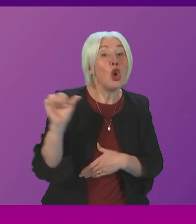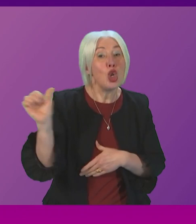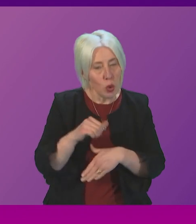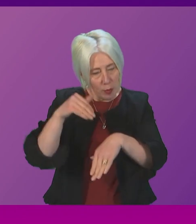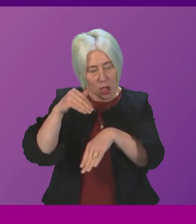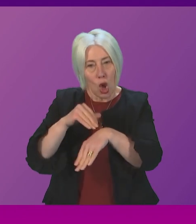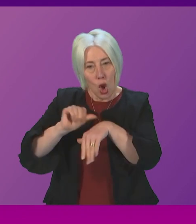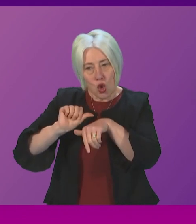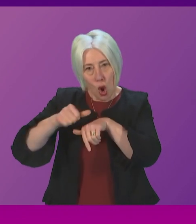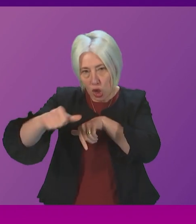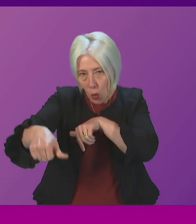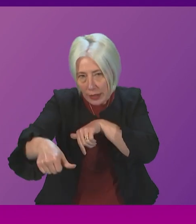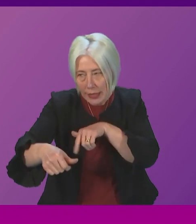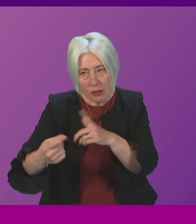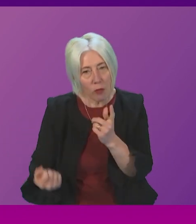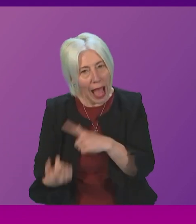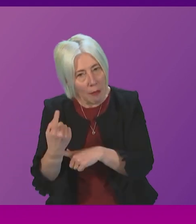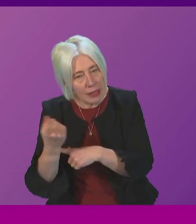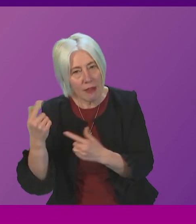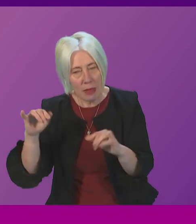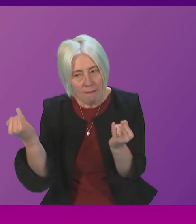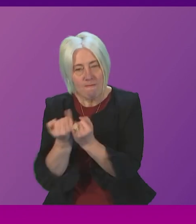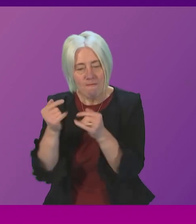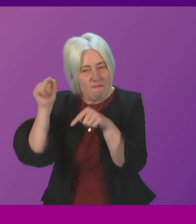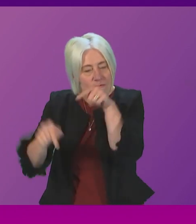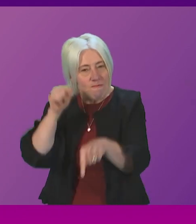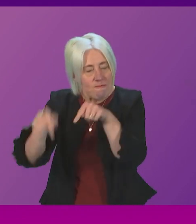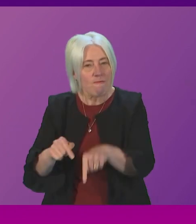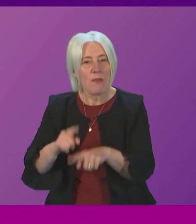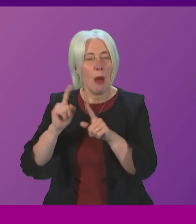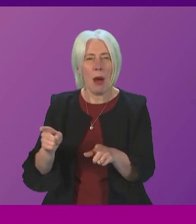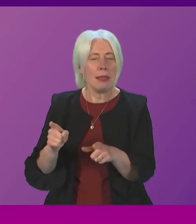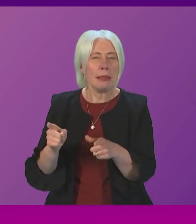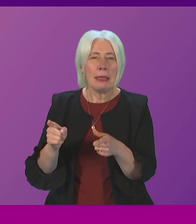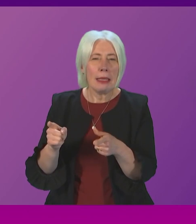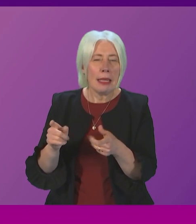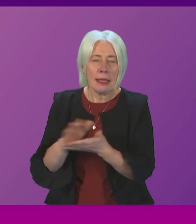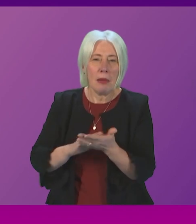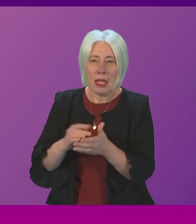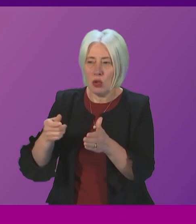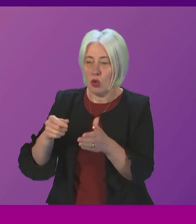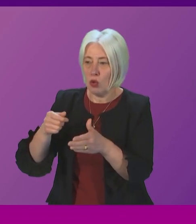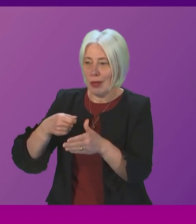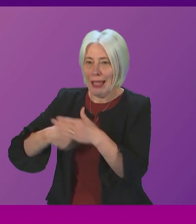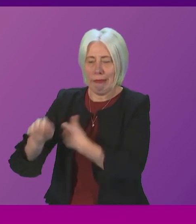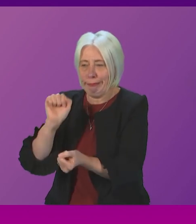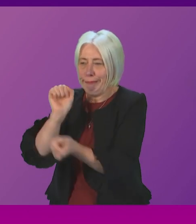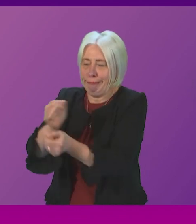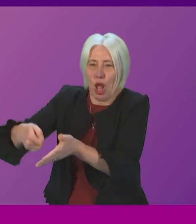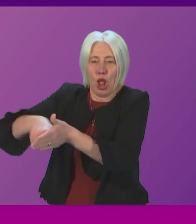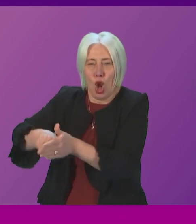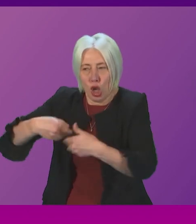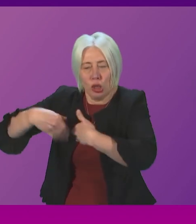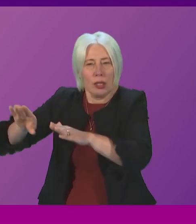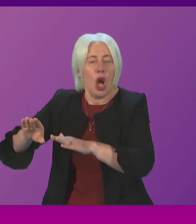consequences in relation to that violence but it isn't about for example incarcerating young people it is about